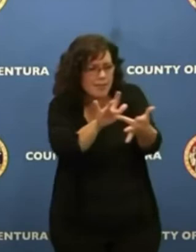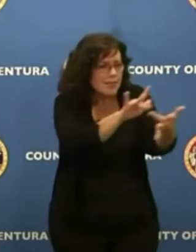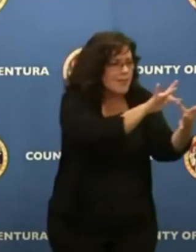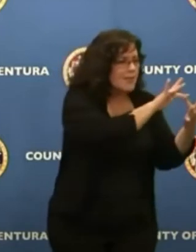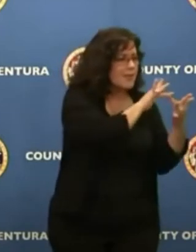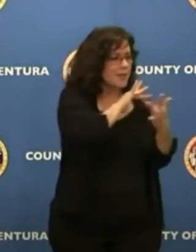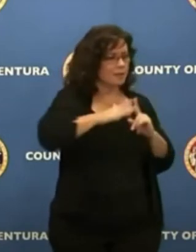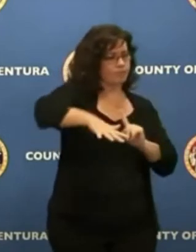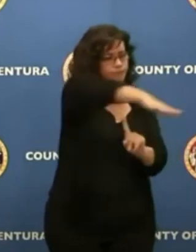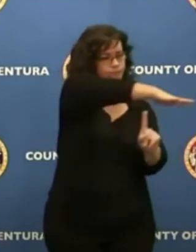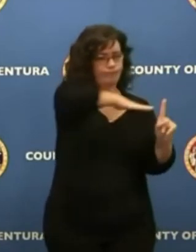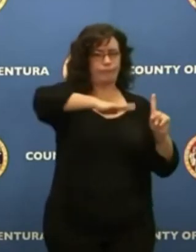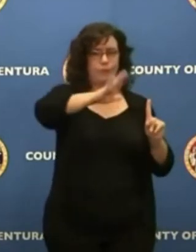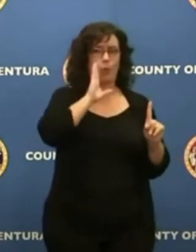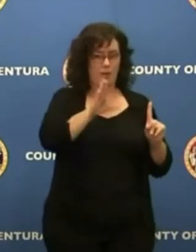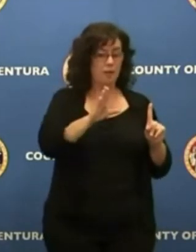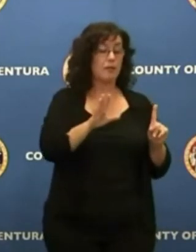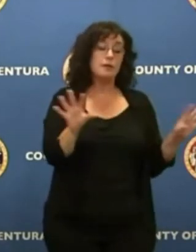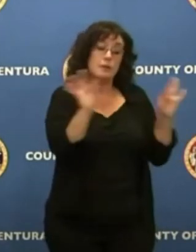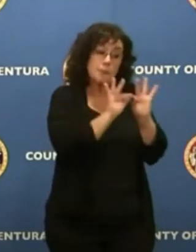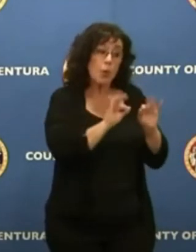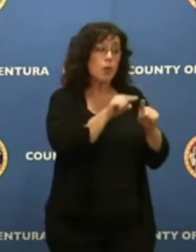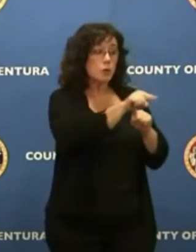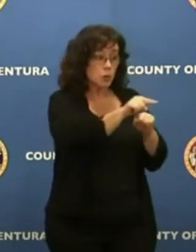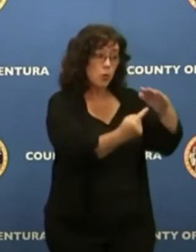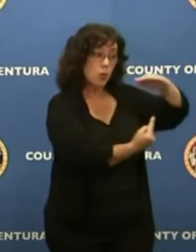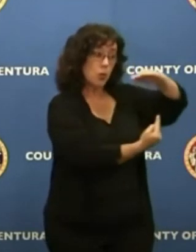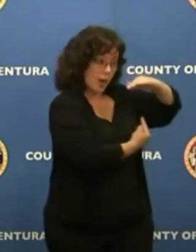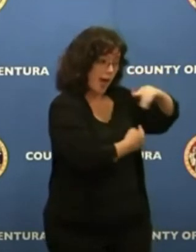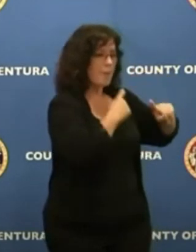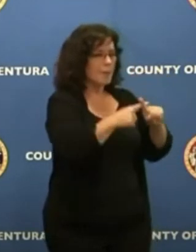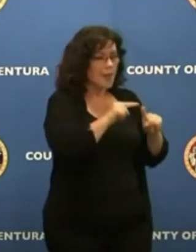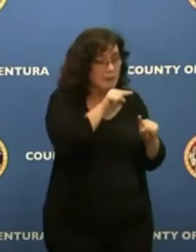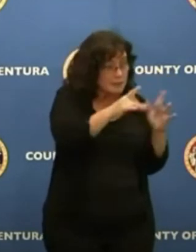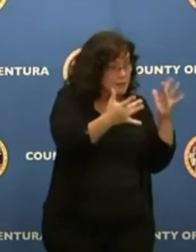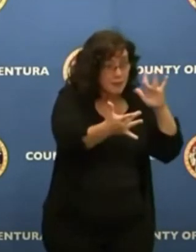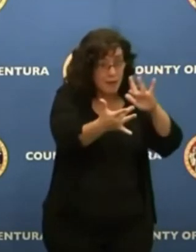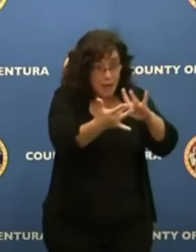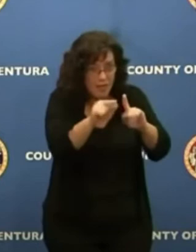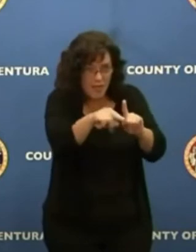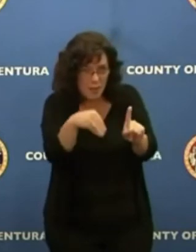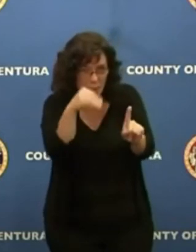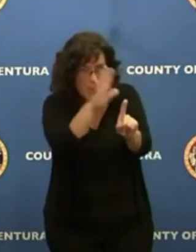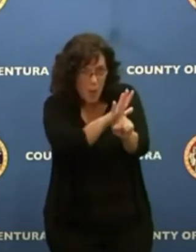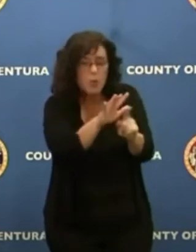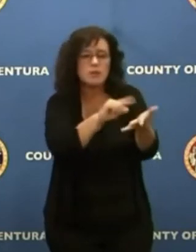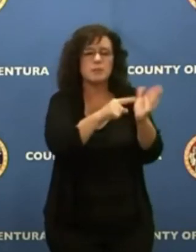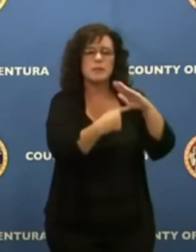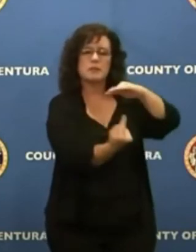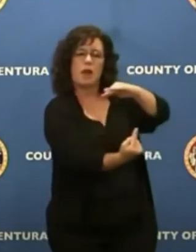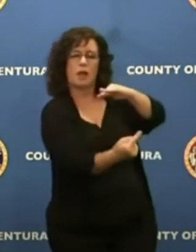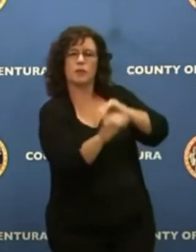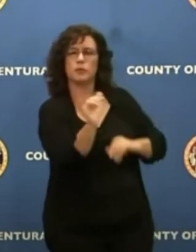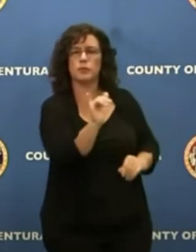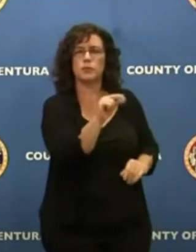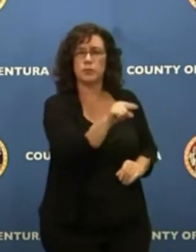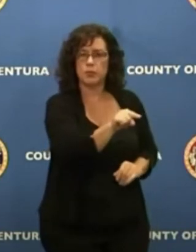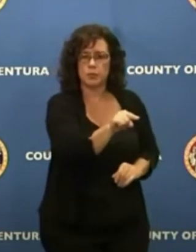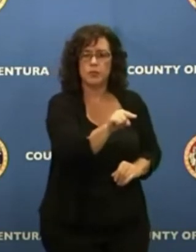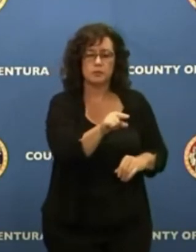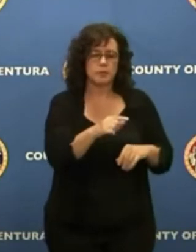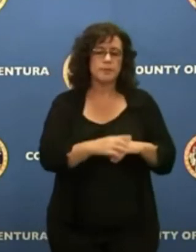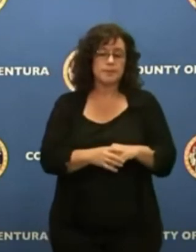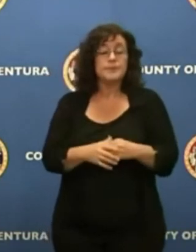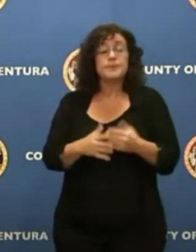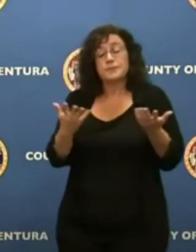sure that they stay quarantined, and we'll check in with them every day. In other words, what this program means is that we're going to do